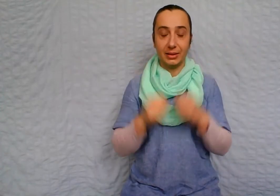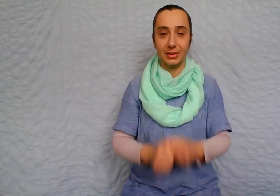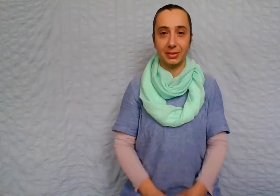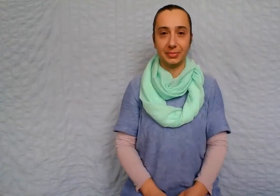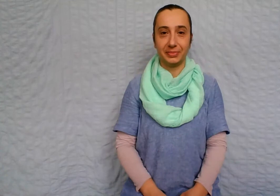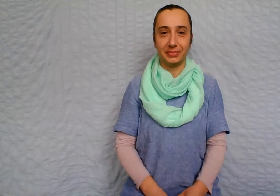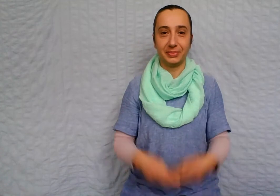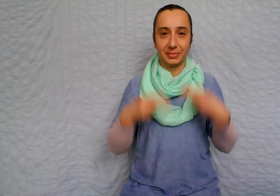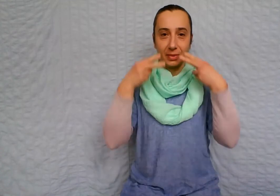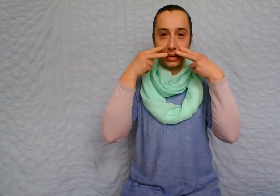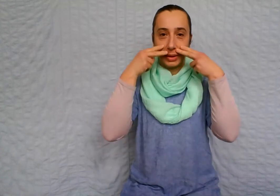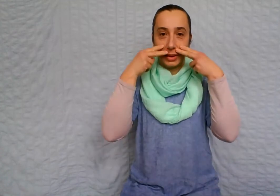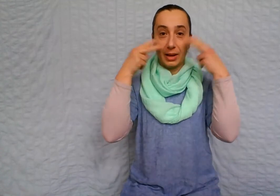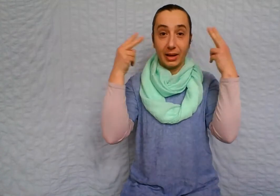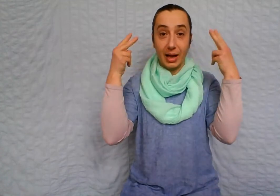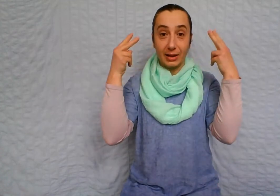cat.